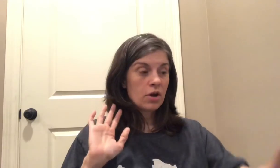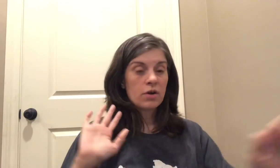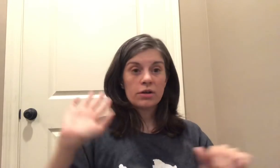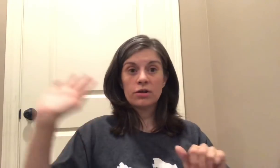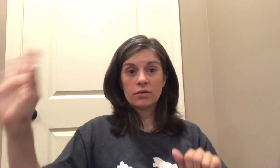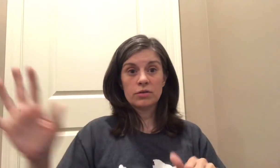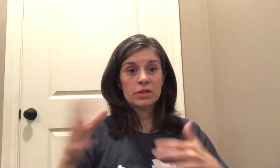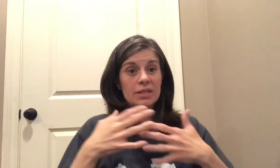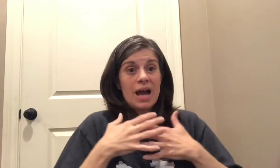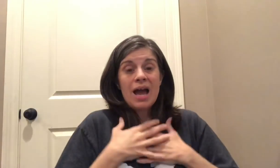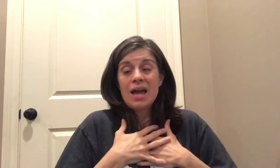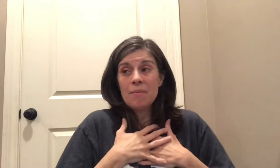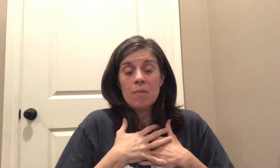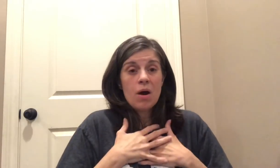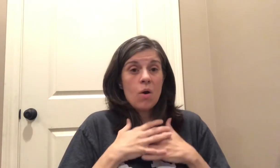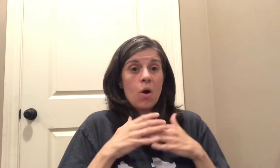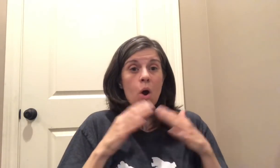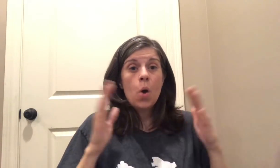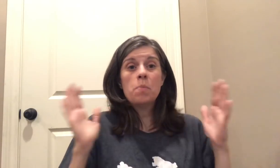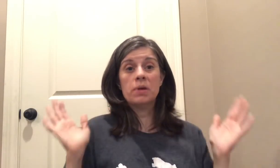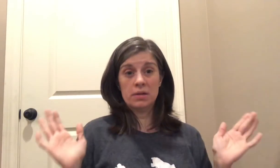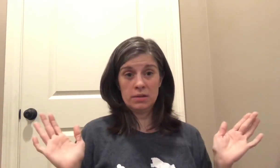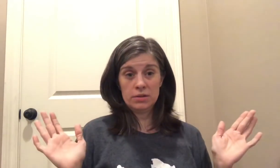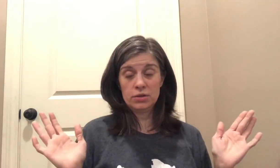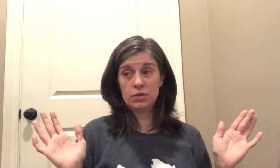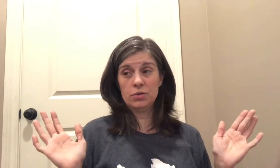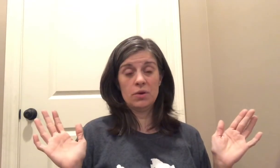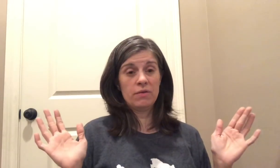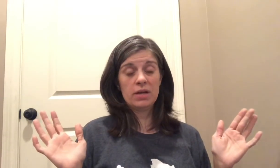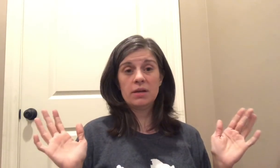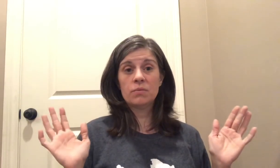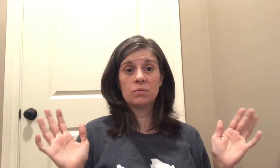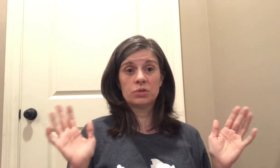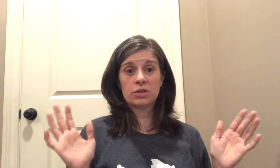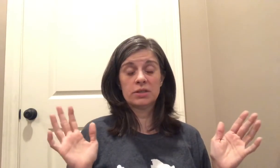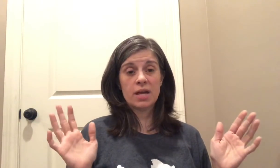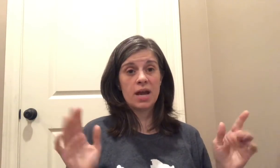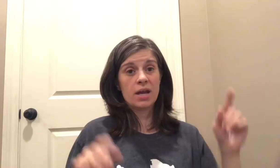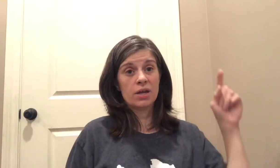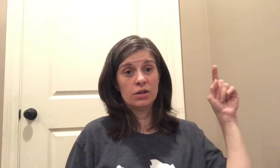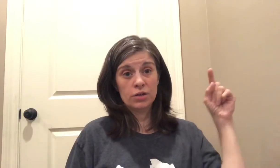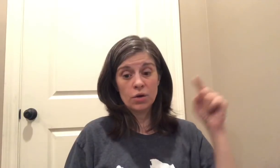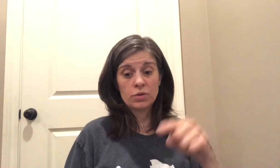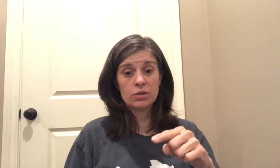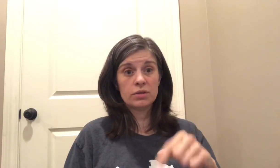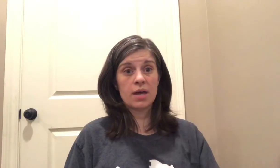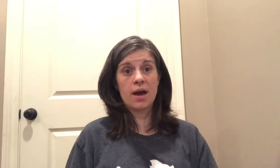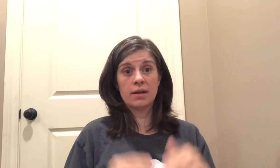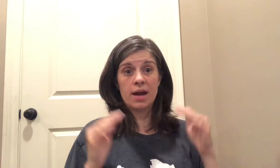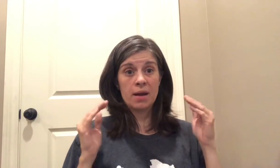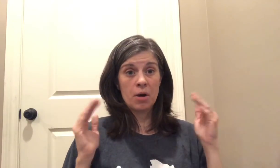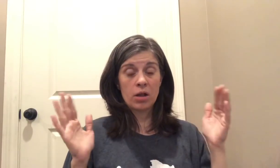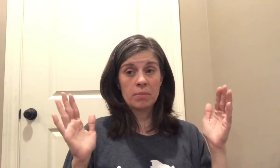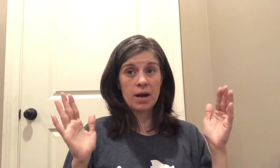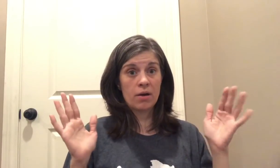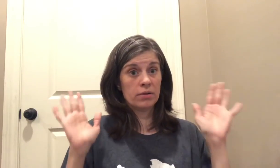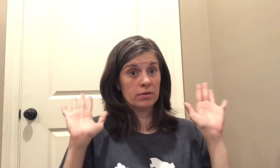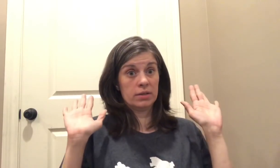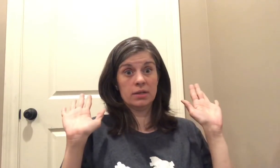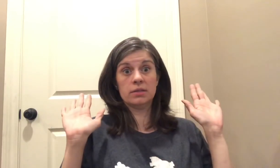go here you don't do this I am open to if he should say don't use that I am all about yes